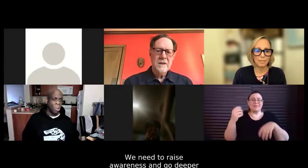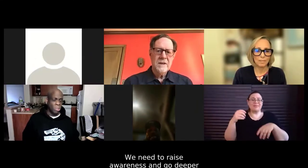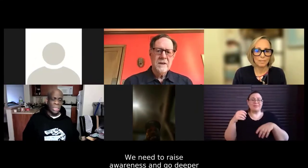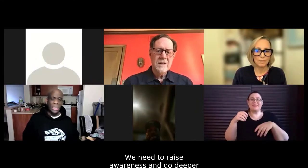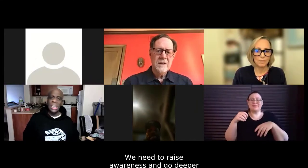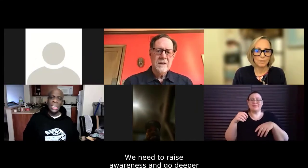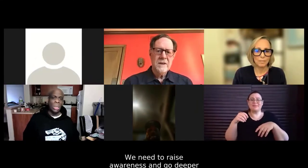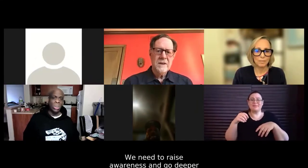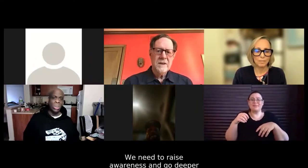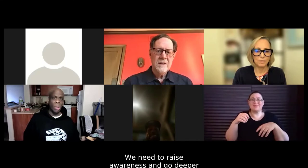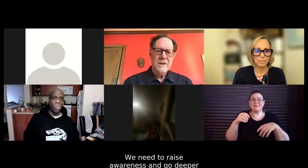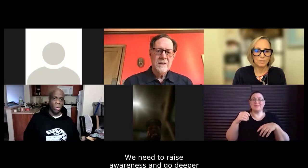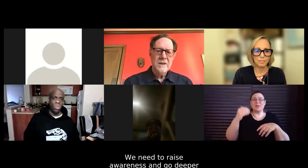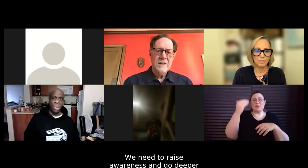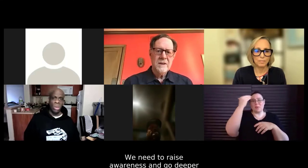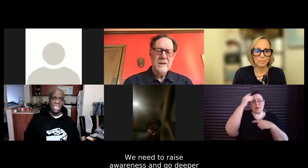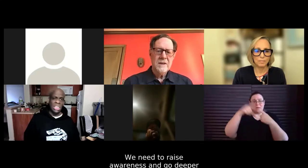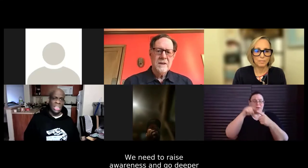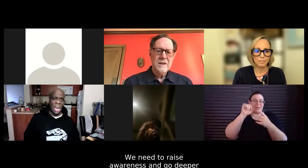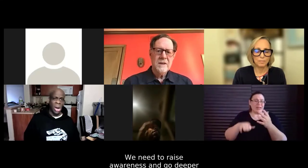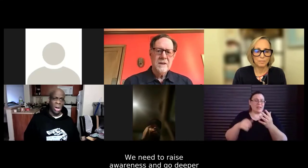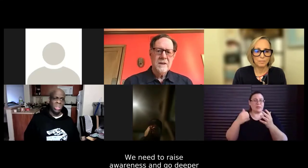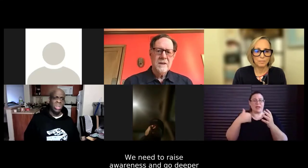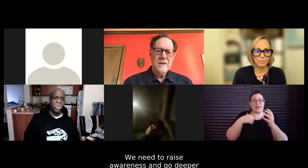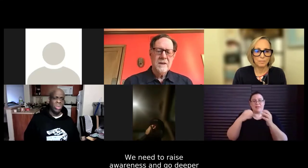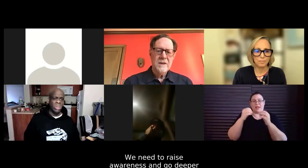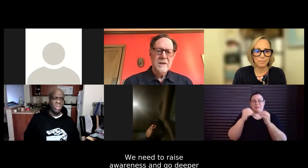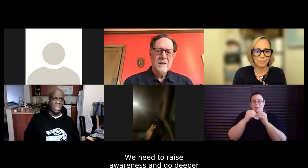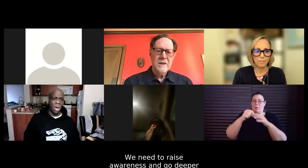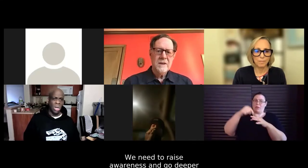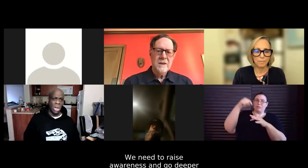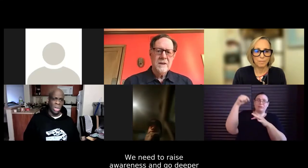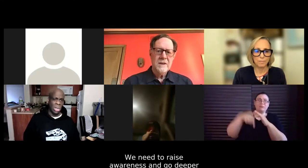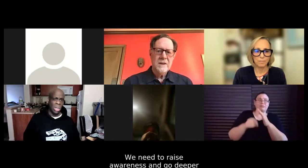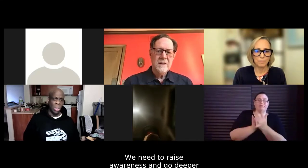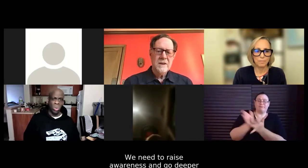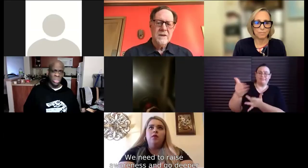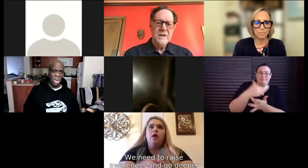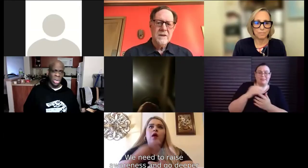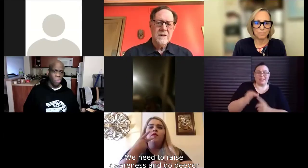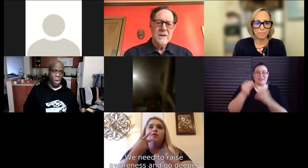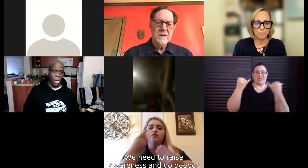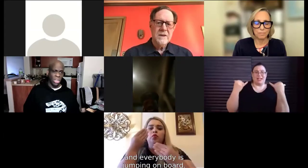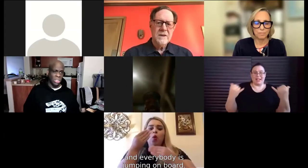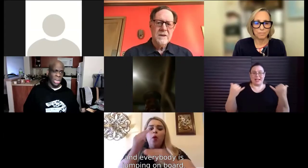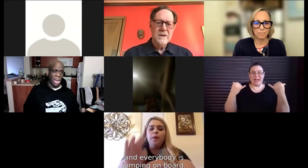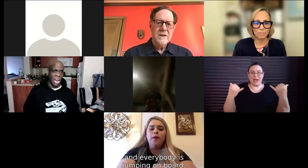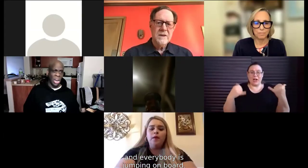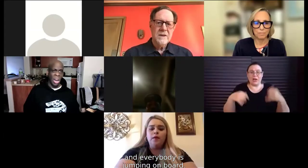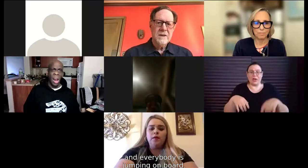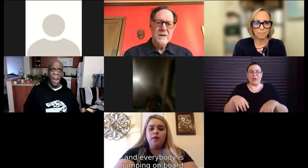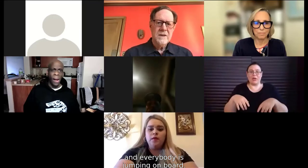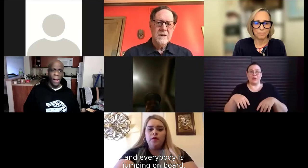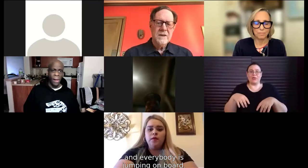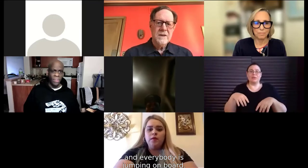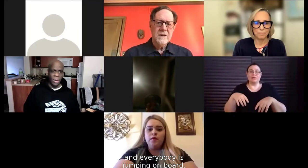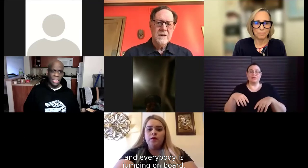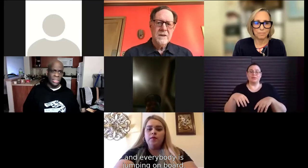But we need to go deeper, especially now when we're talking about inclusion and policy and